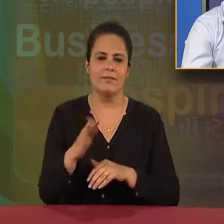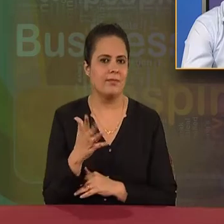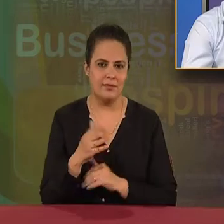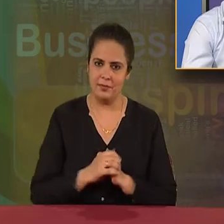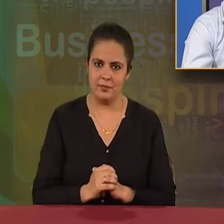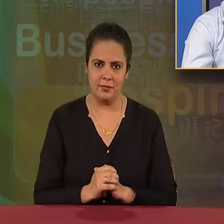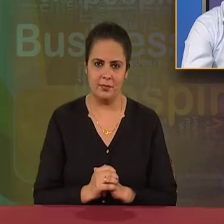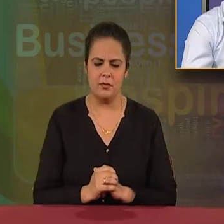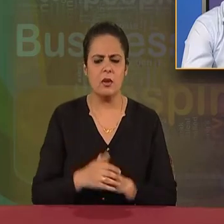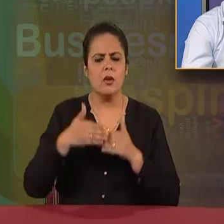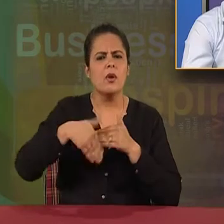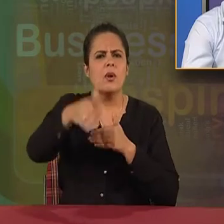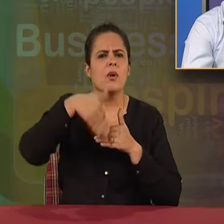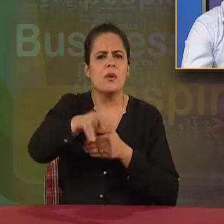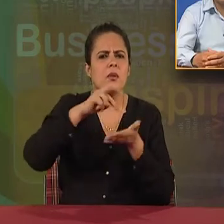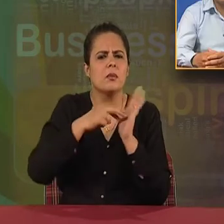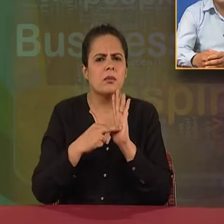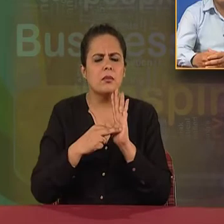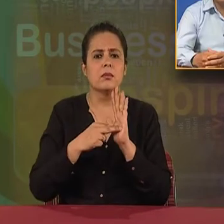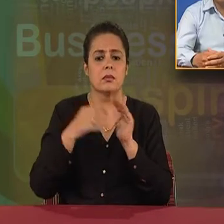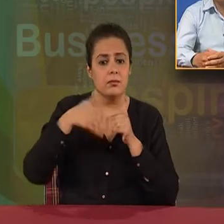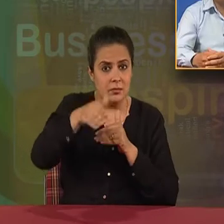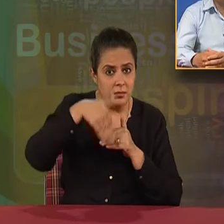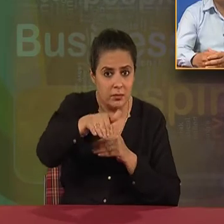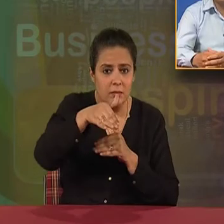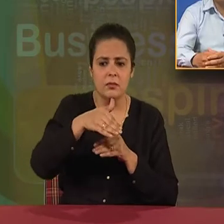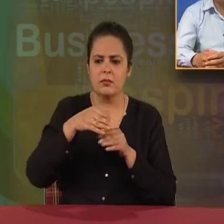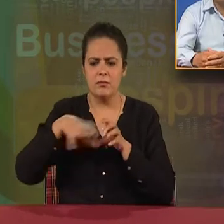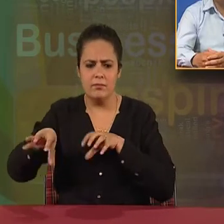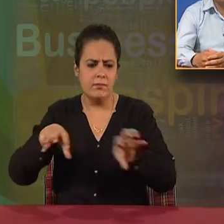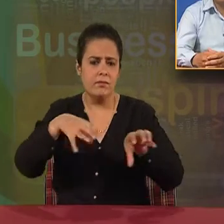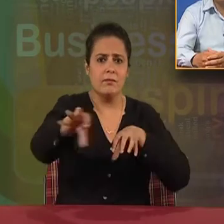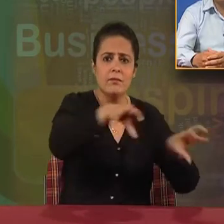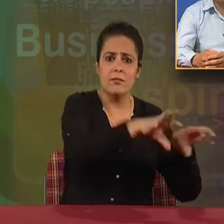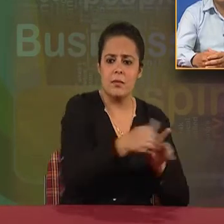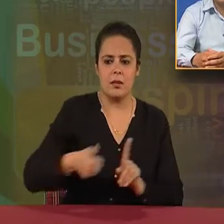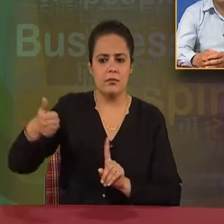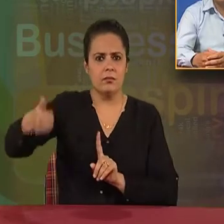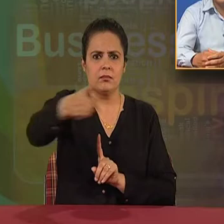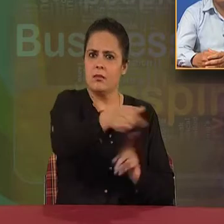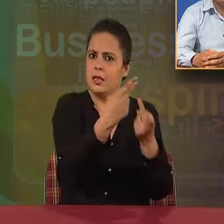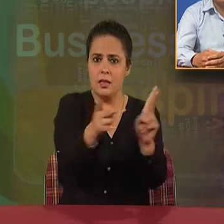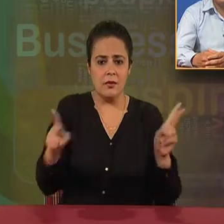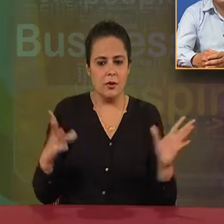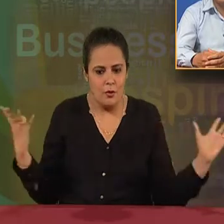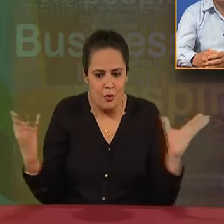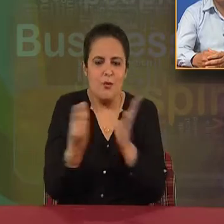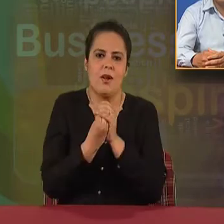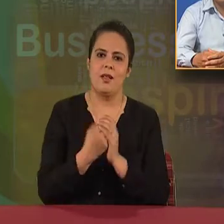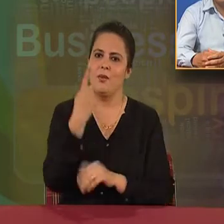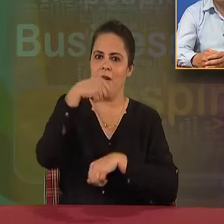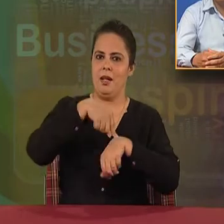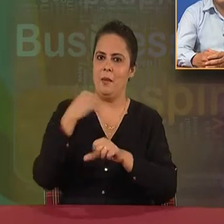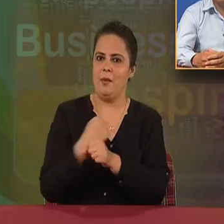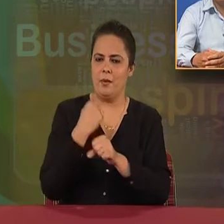is a series of continuous, composite, but separate functions performed by managers all the time. It's not